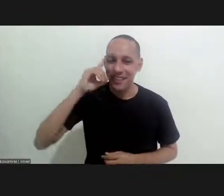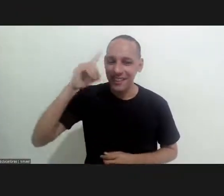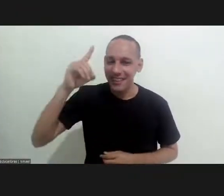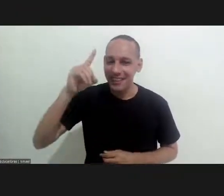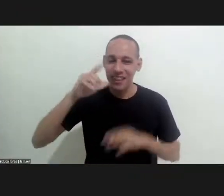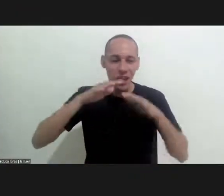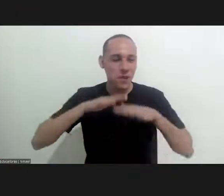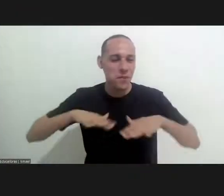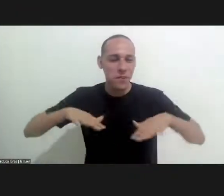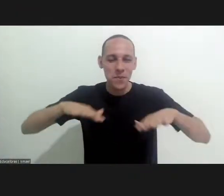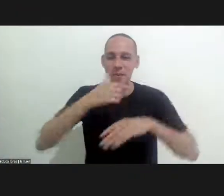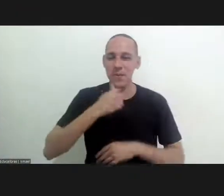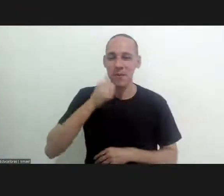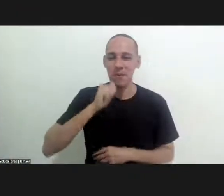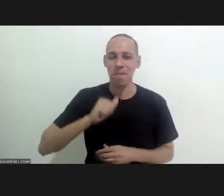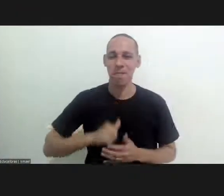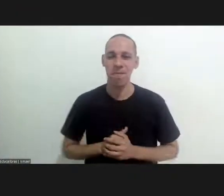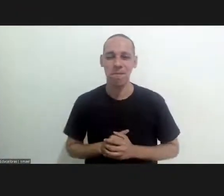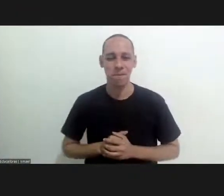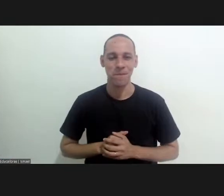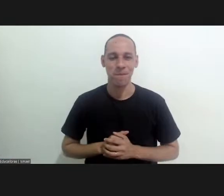Good morning, everyone.